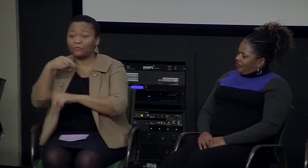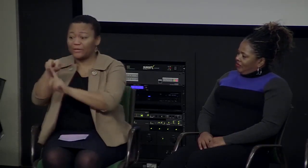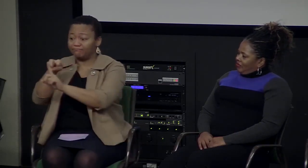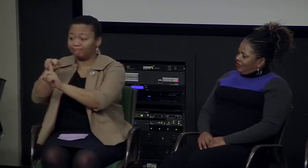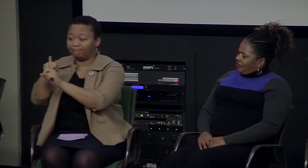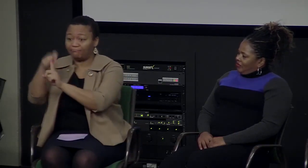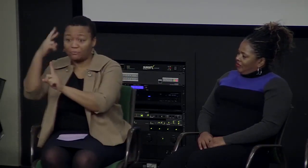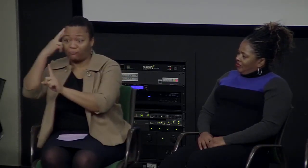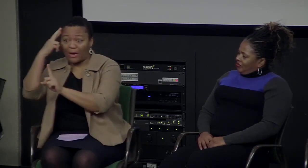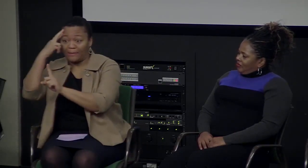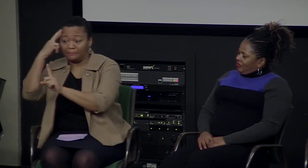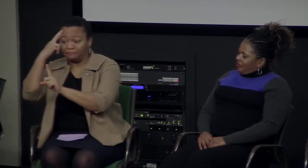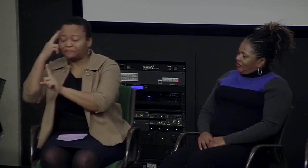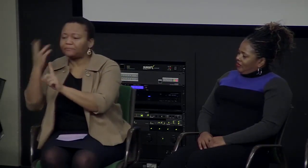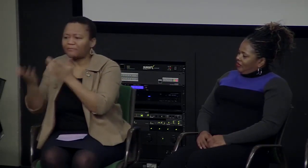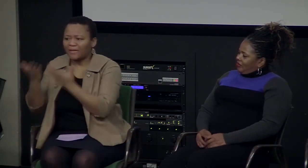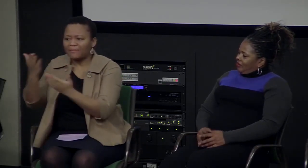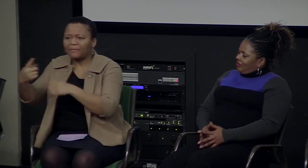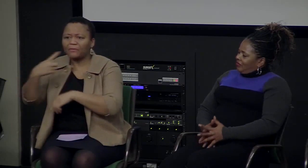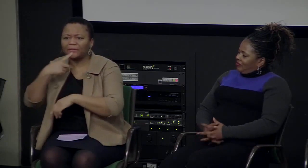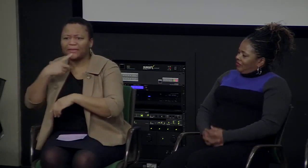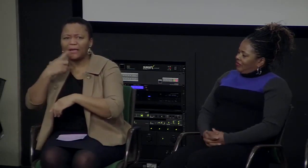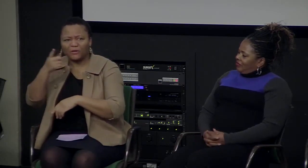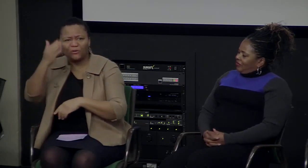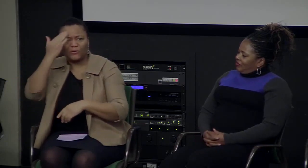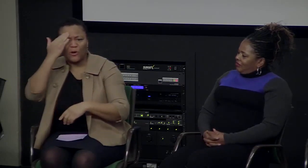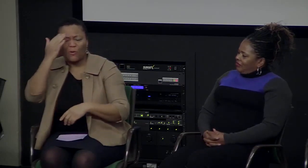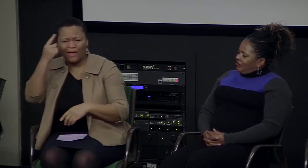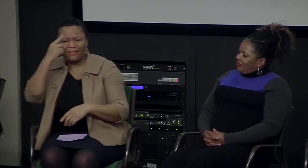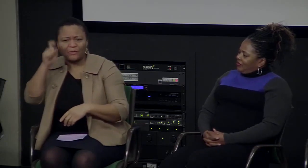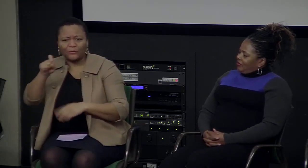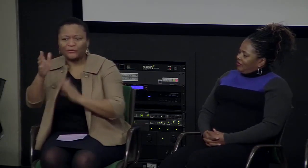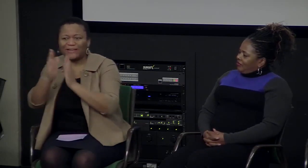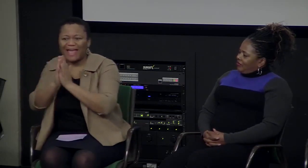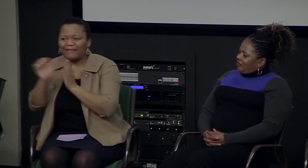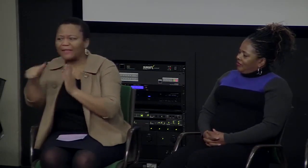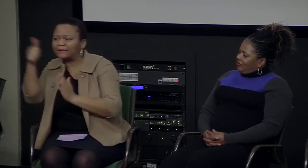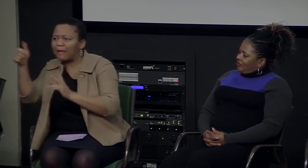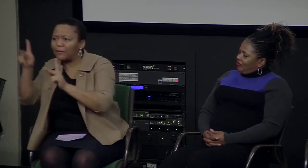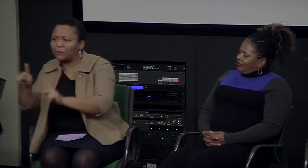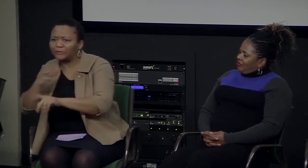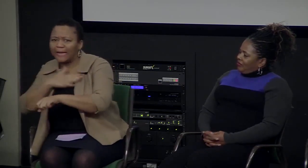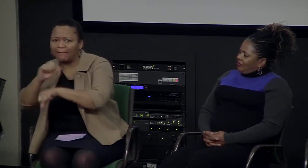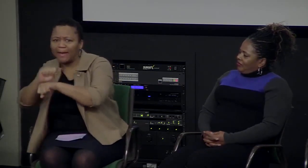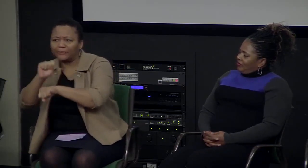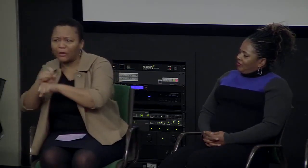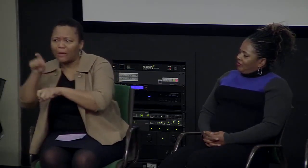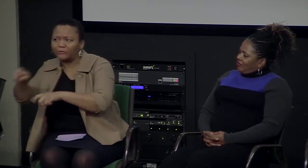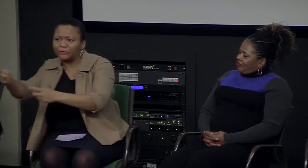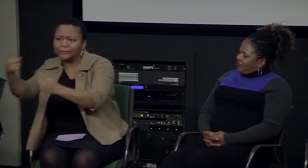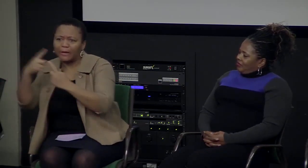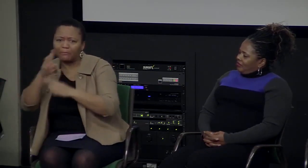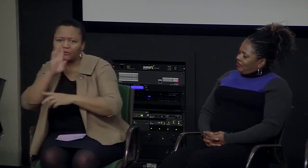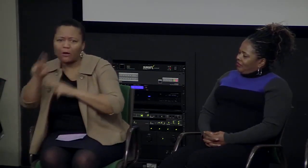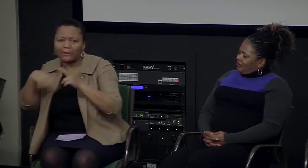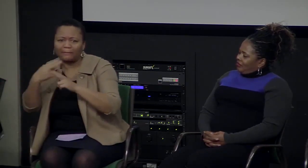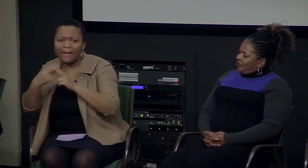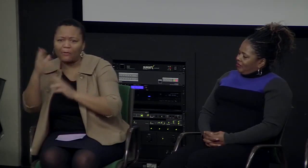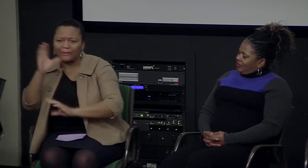that was the feedback that we got and even with you know in particular cases when we asked Raymond we then asked him for who else he knew who was in